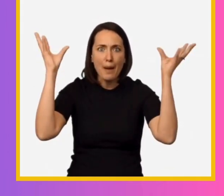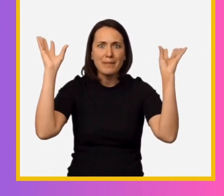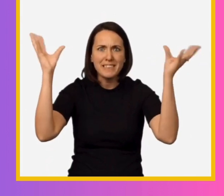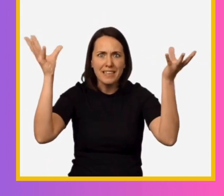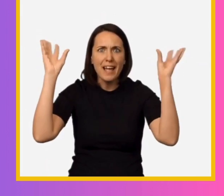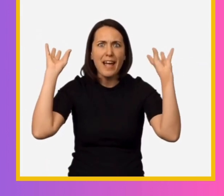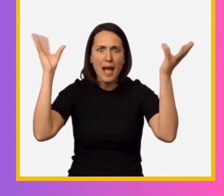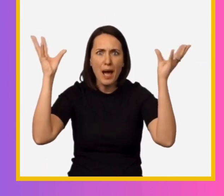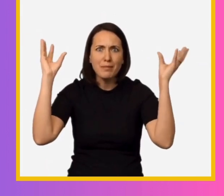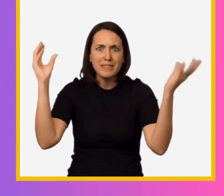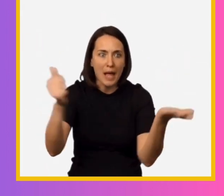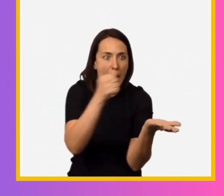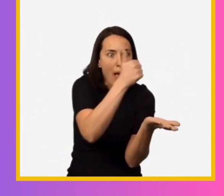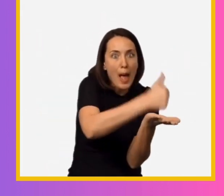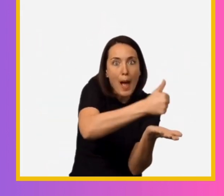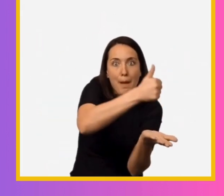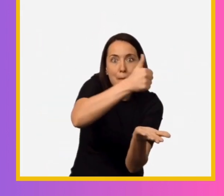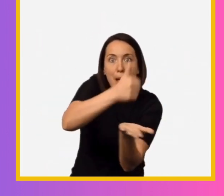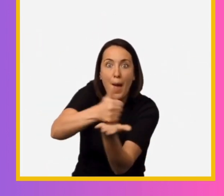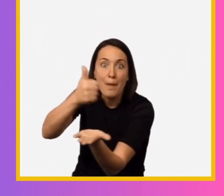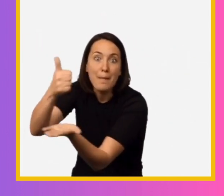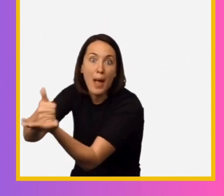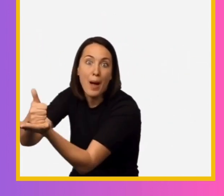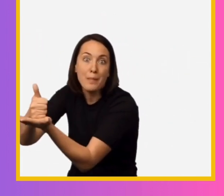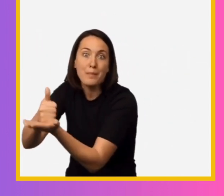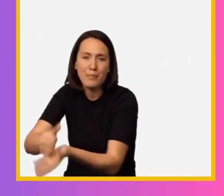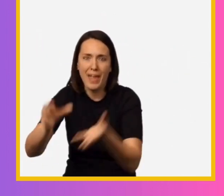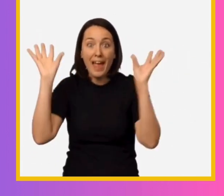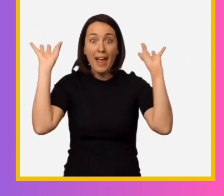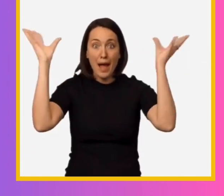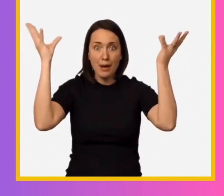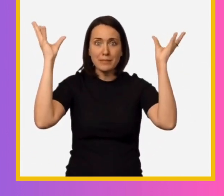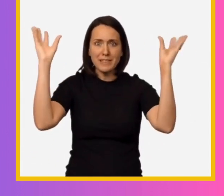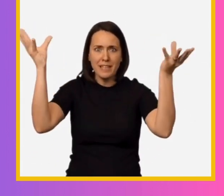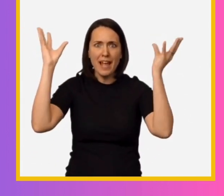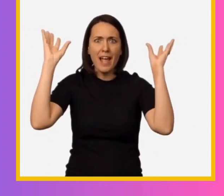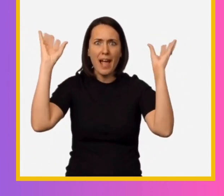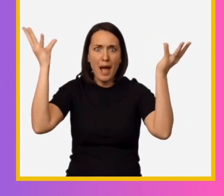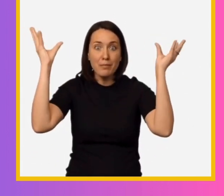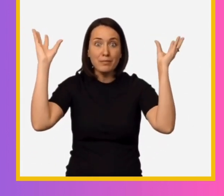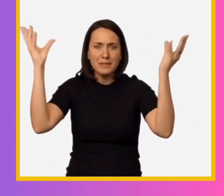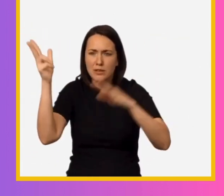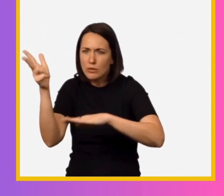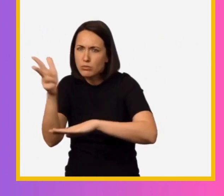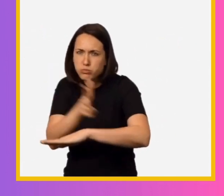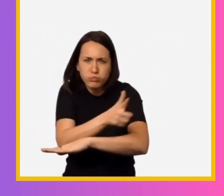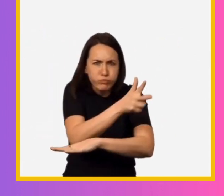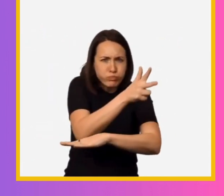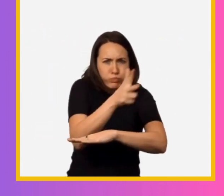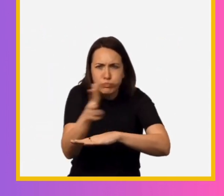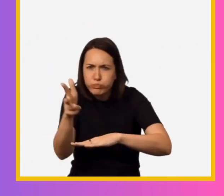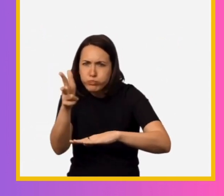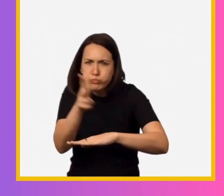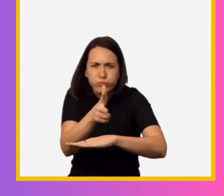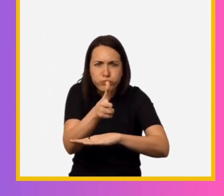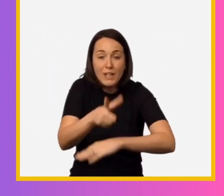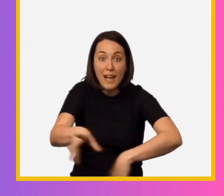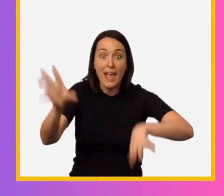Ambulance, ambulance. Help, help, help. Ambulance, ambulance. Zig-zag down the